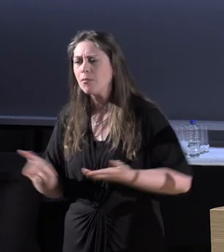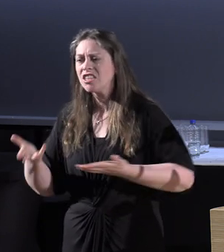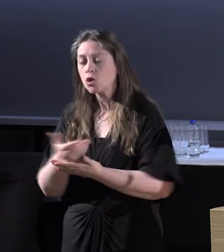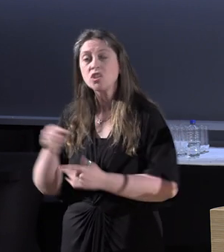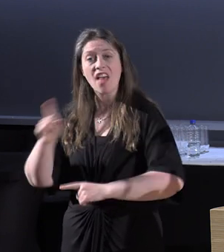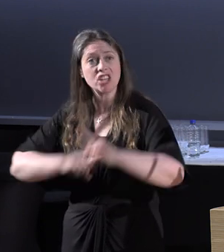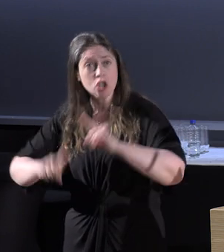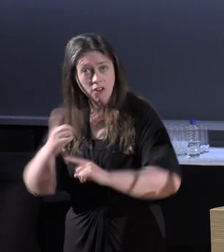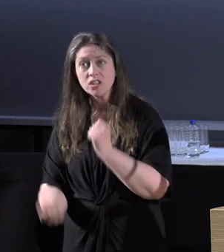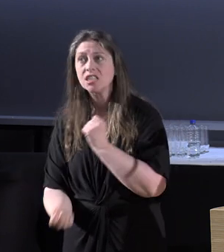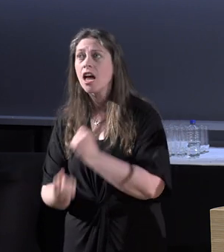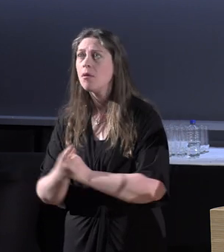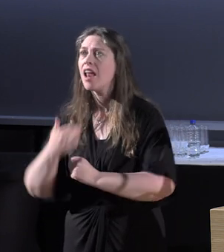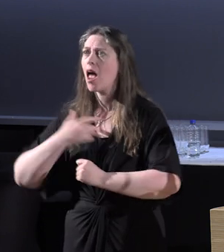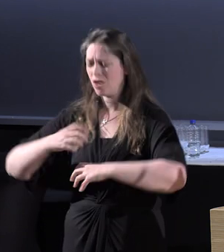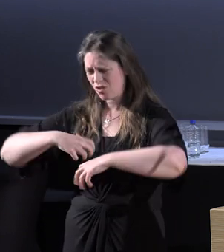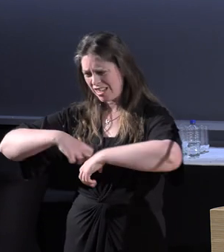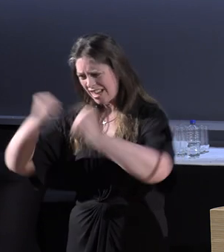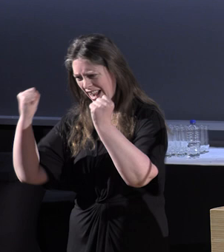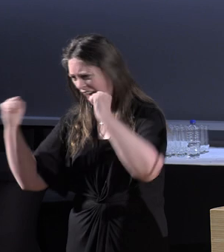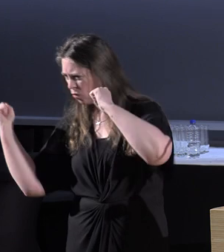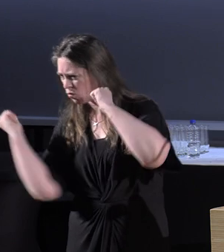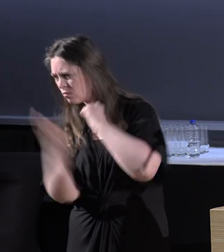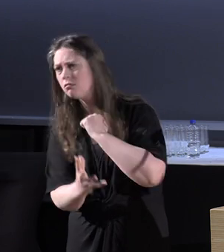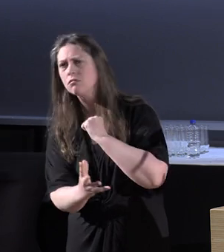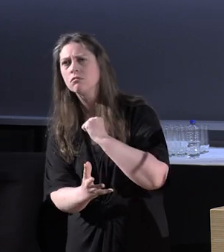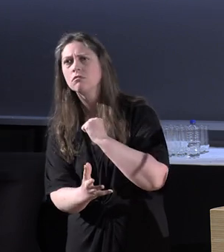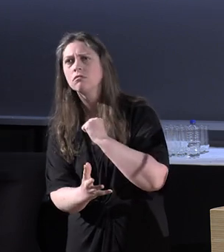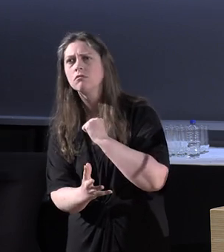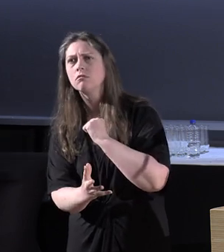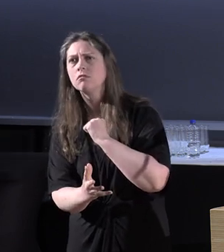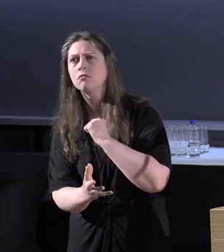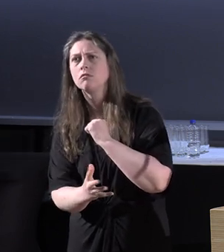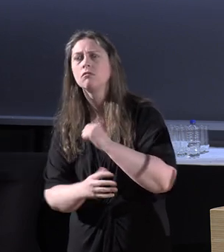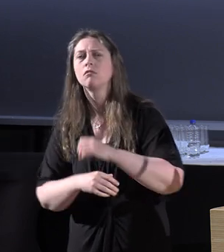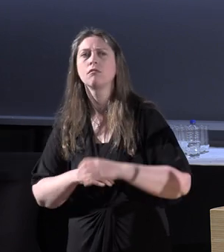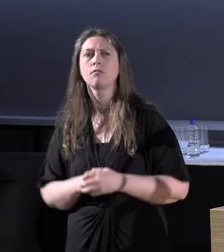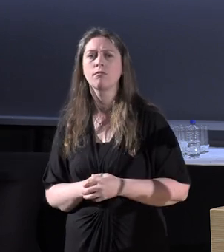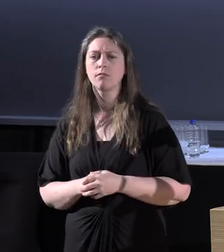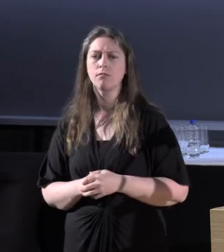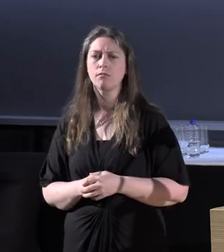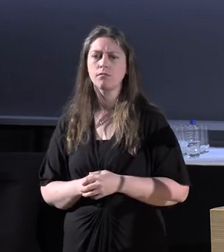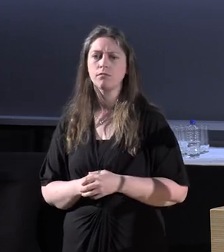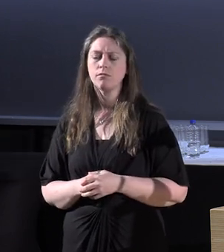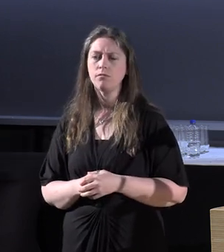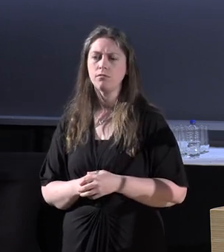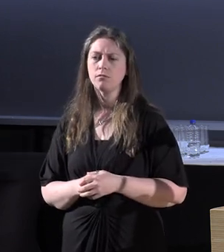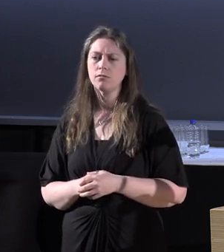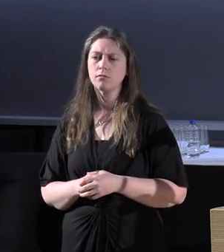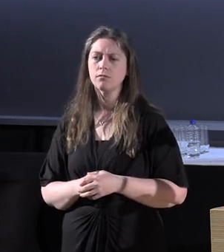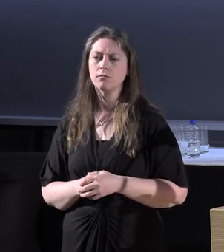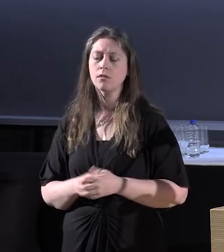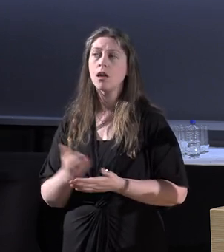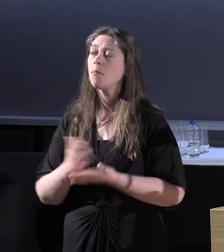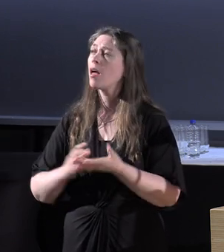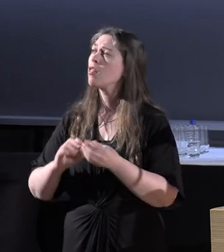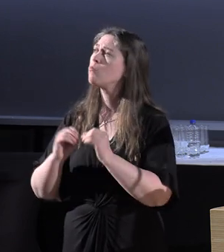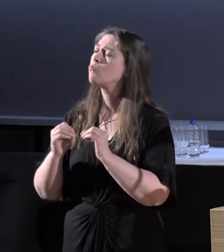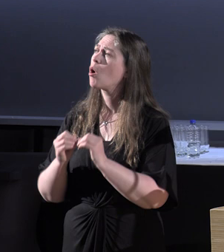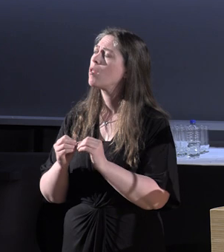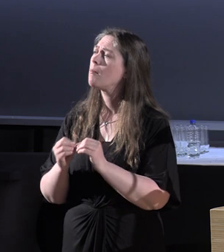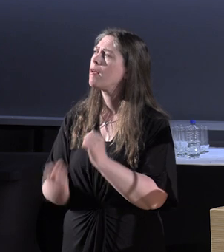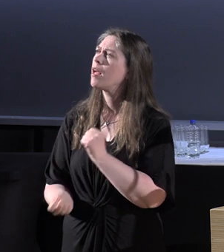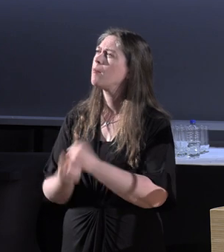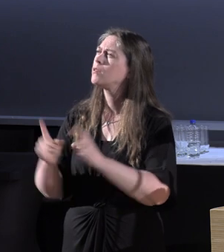and we need to rid it. We need to get rid of it. And part of the problem is all too